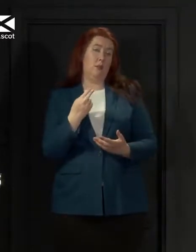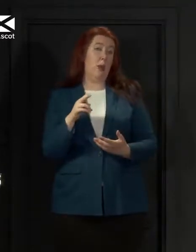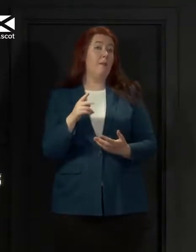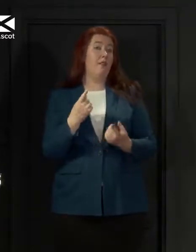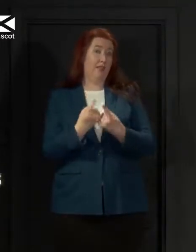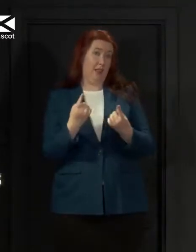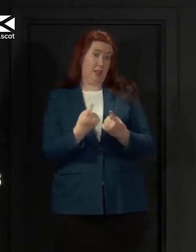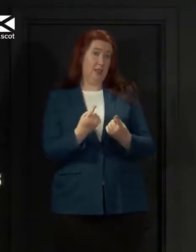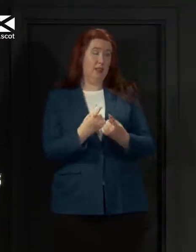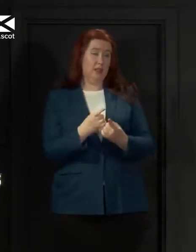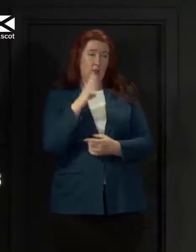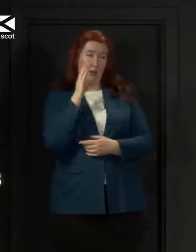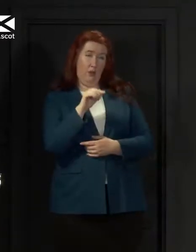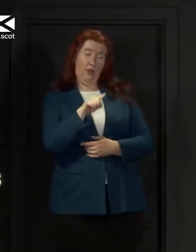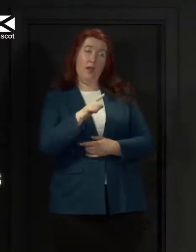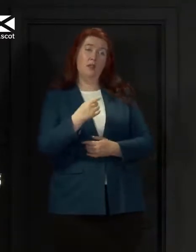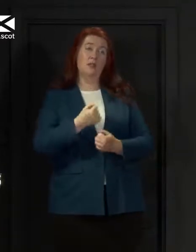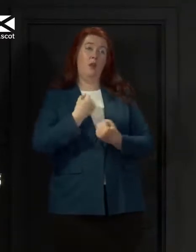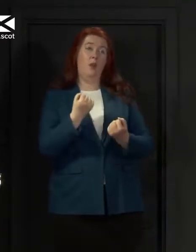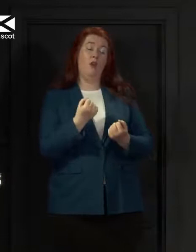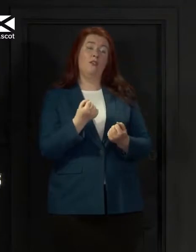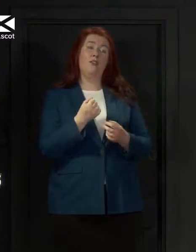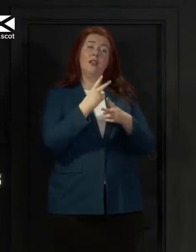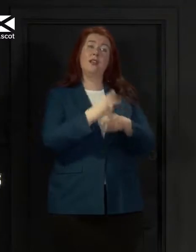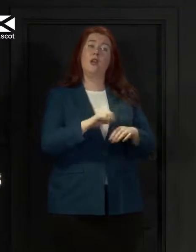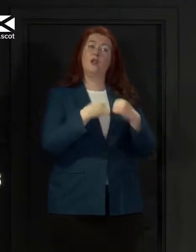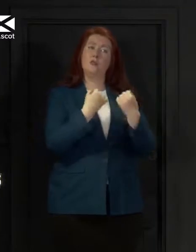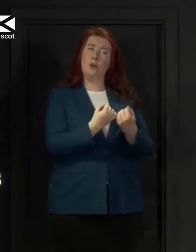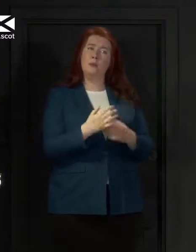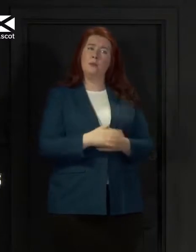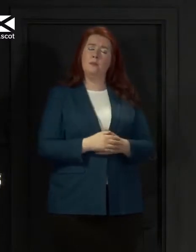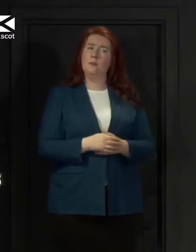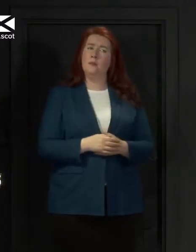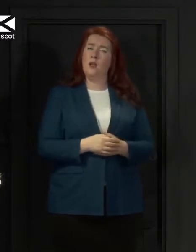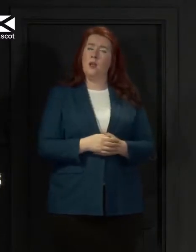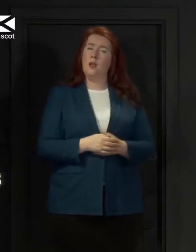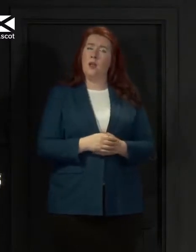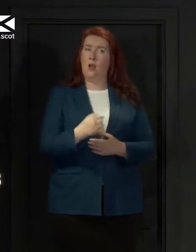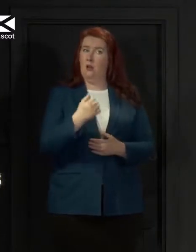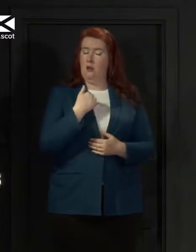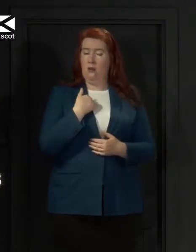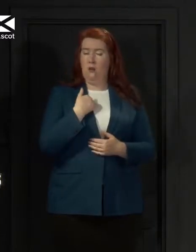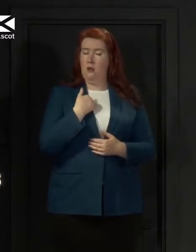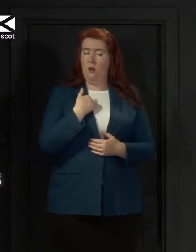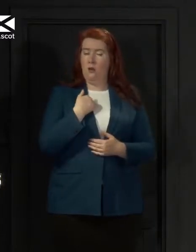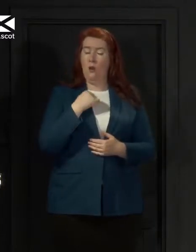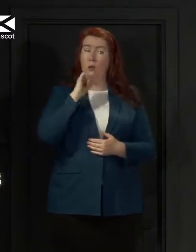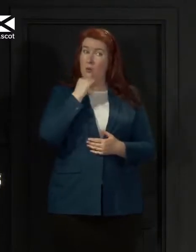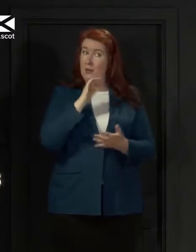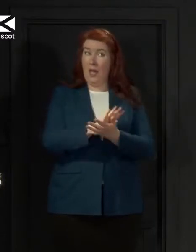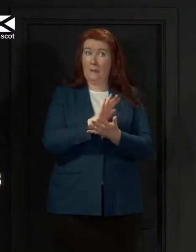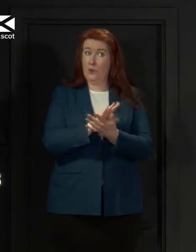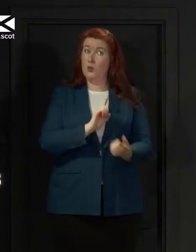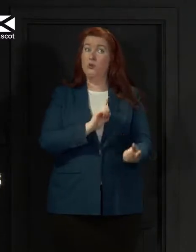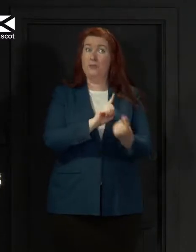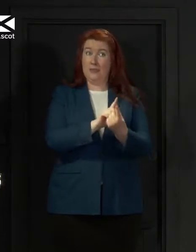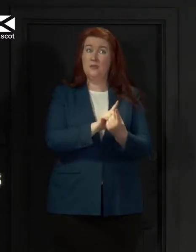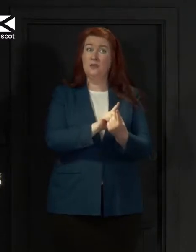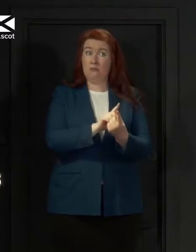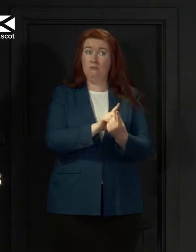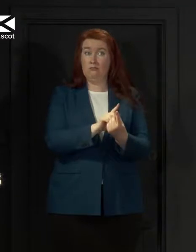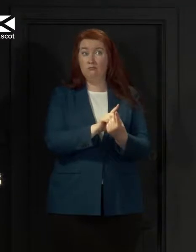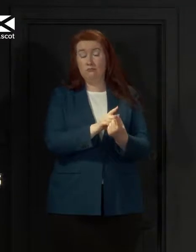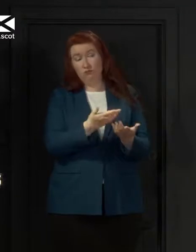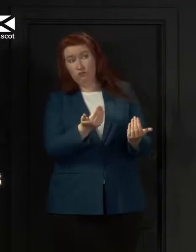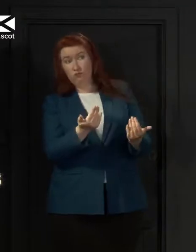to that particular owner himself. I'd be very happy to meet with him and hear what he's